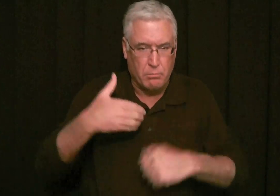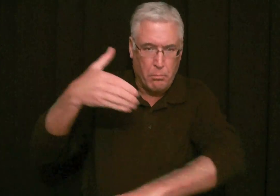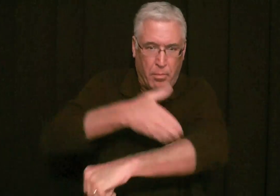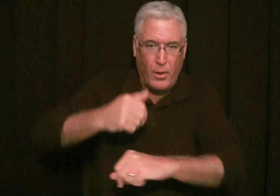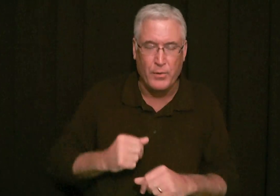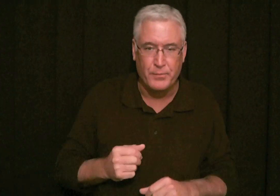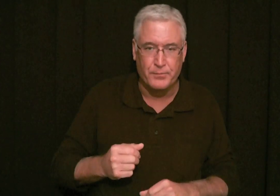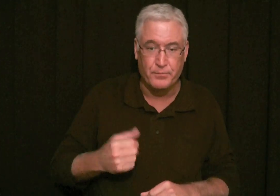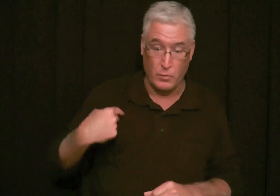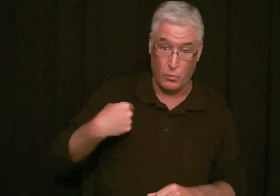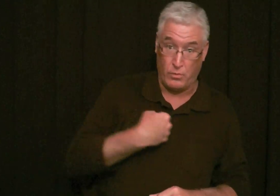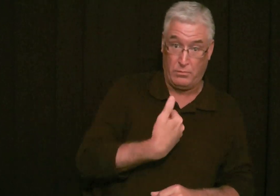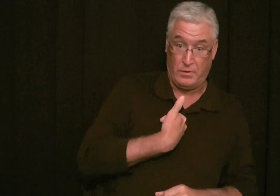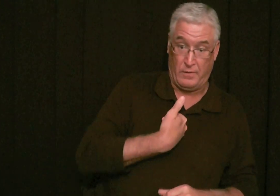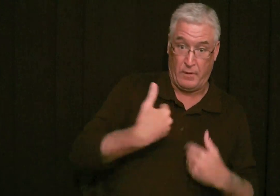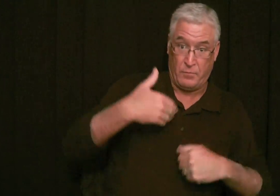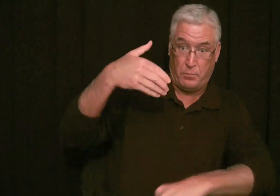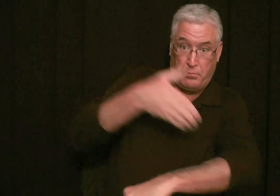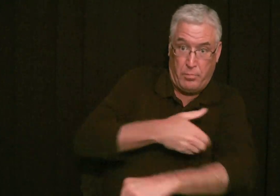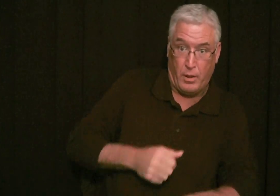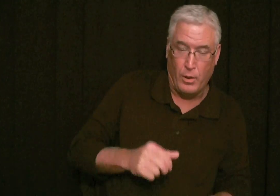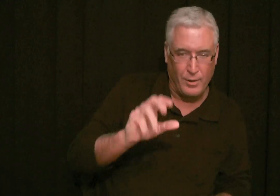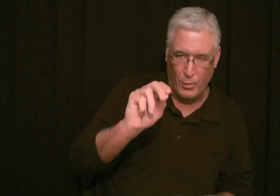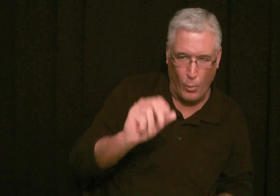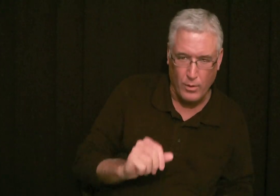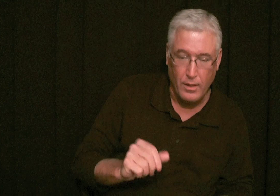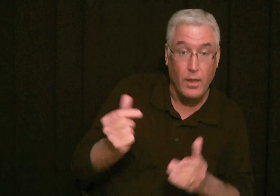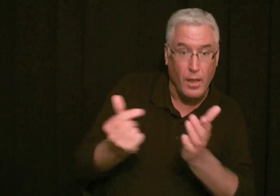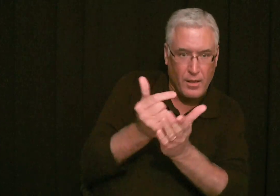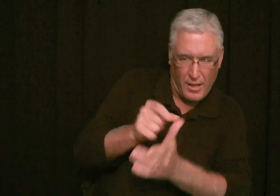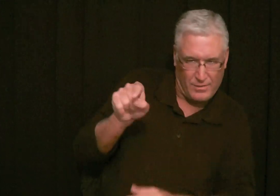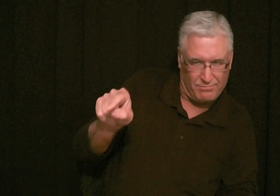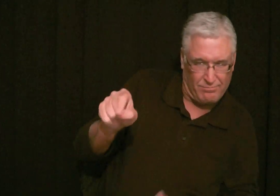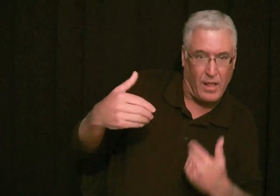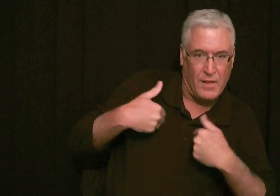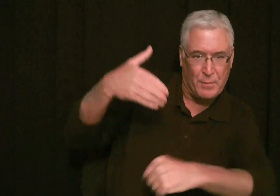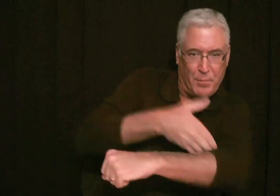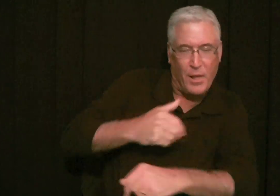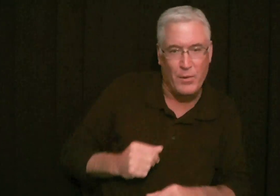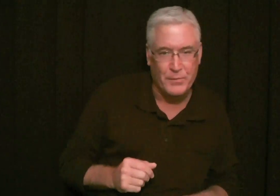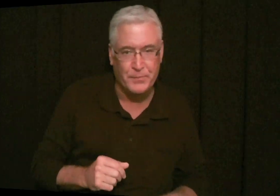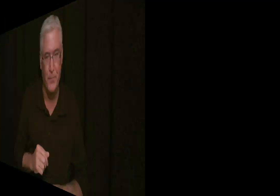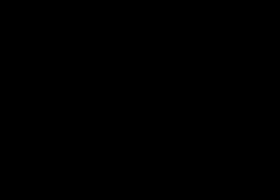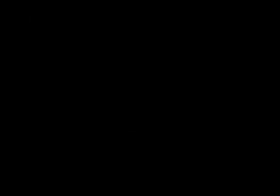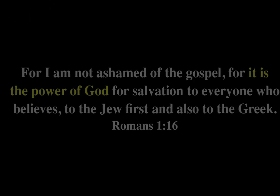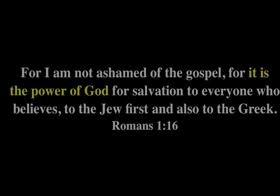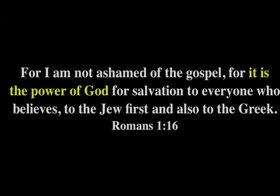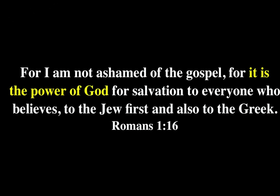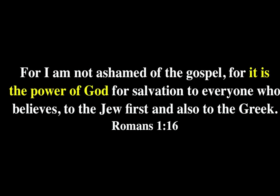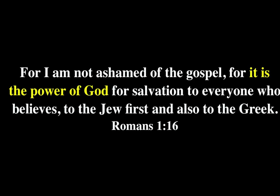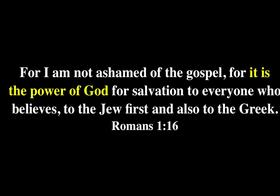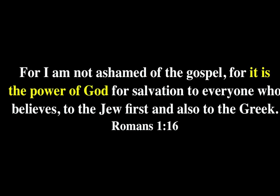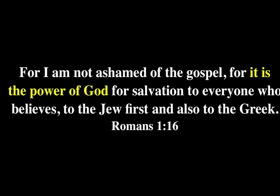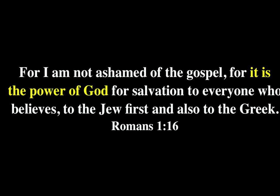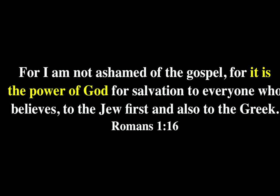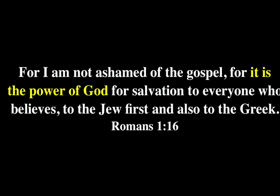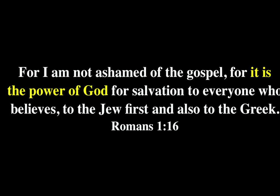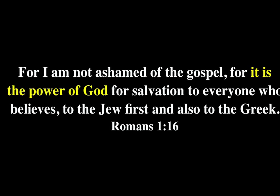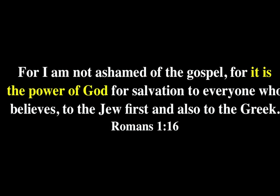gospel itself has power. Do we have power in ourselves? No, we don't. The gospel has power. For I am not ashamed of the